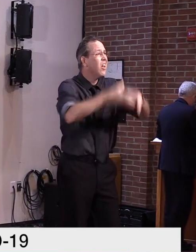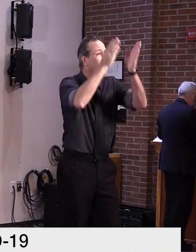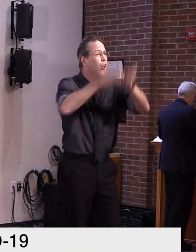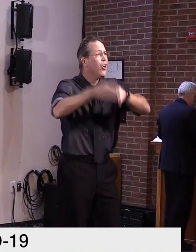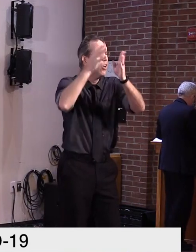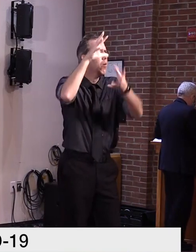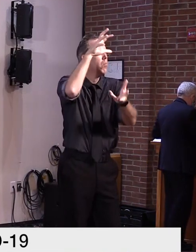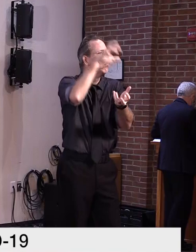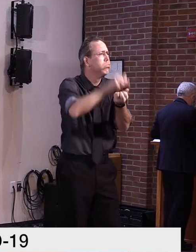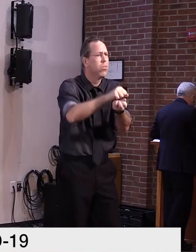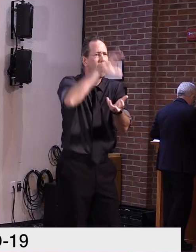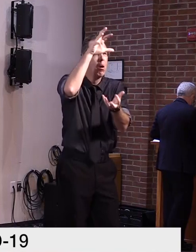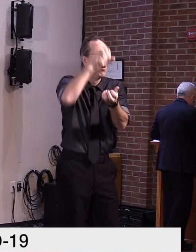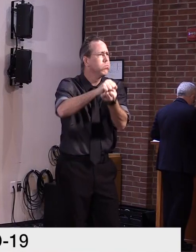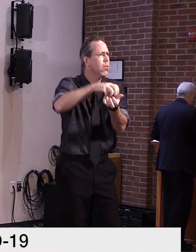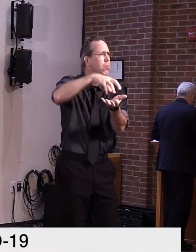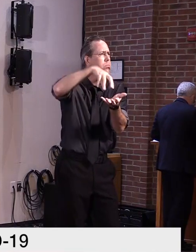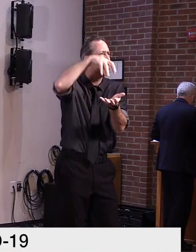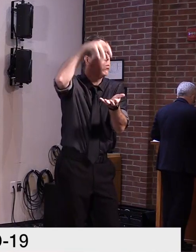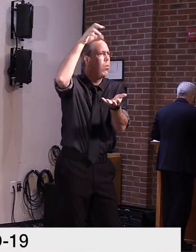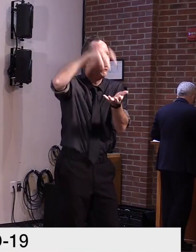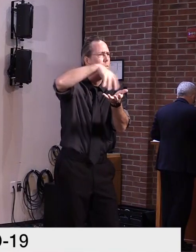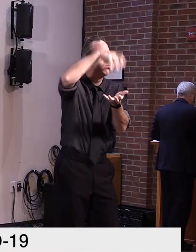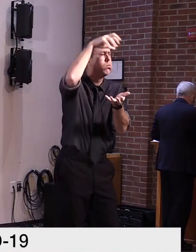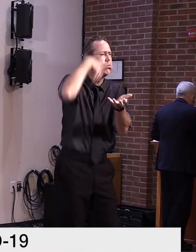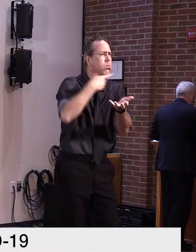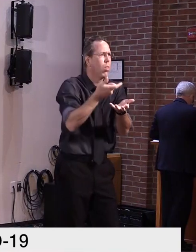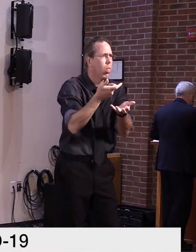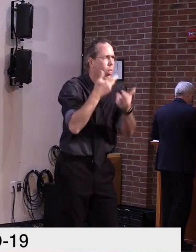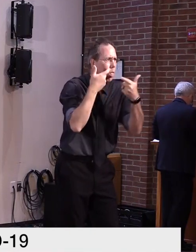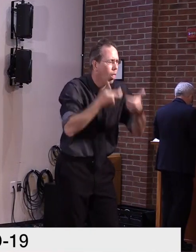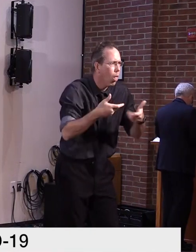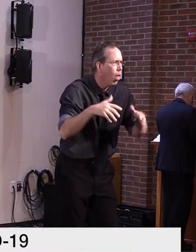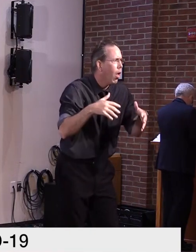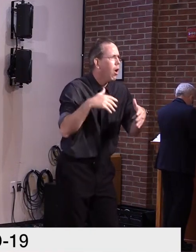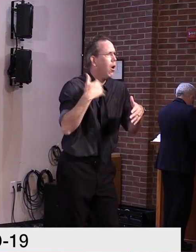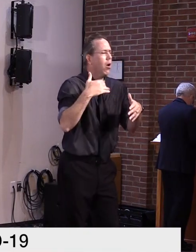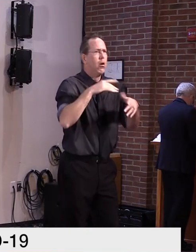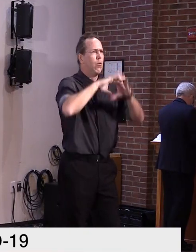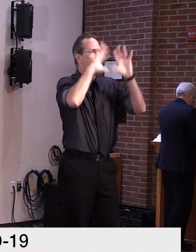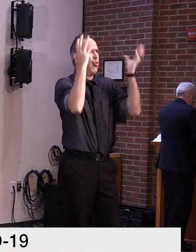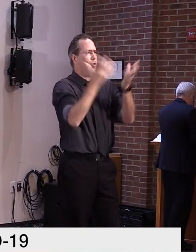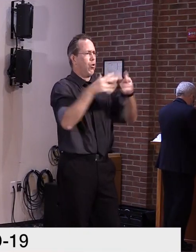all watched in real time as the world was changed forever.